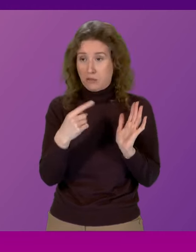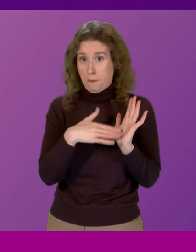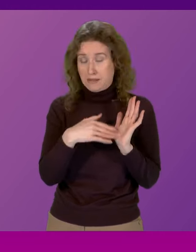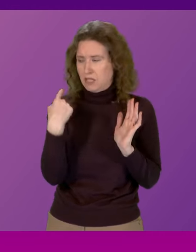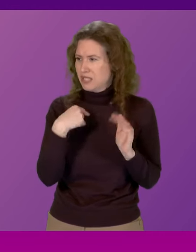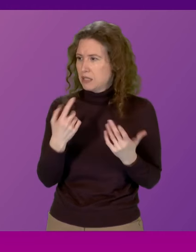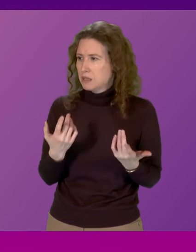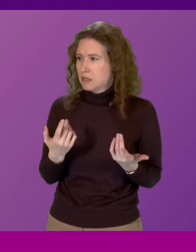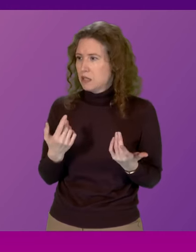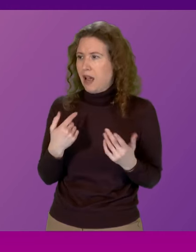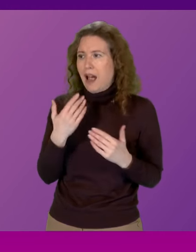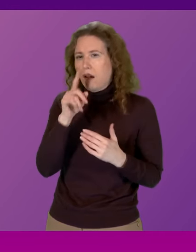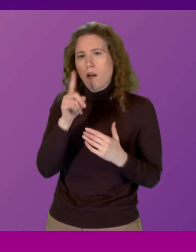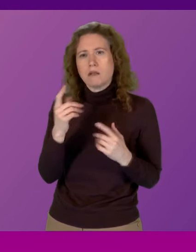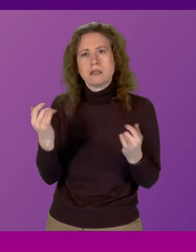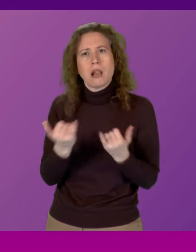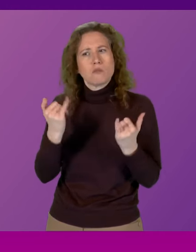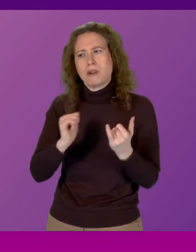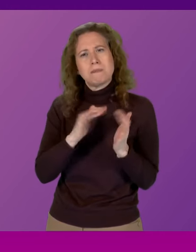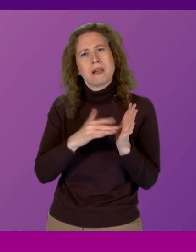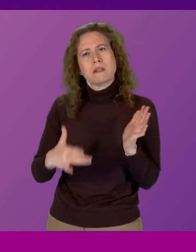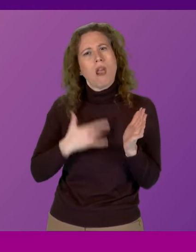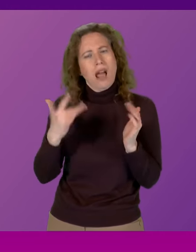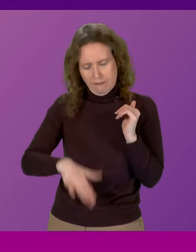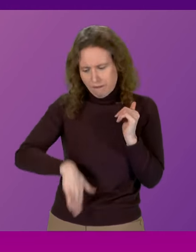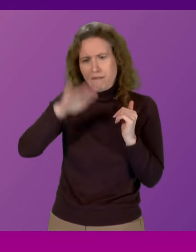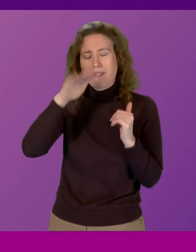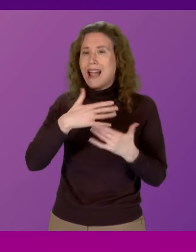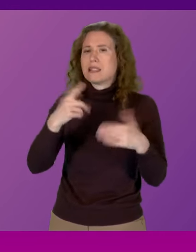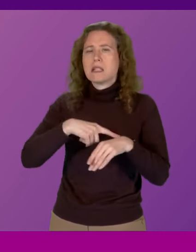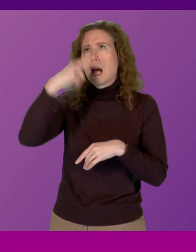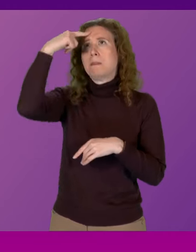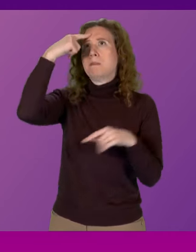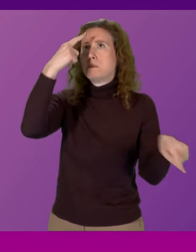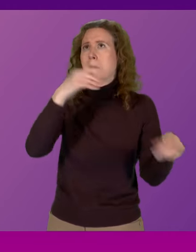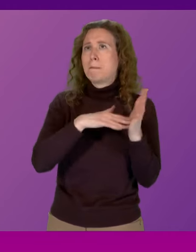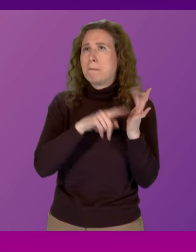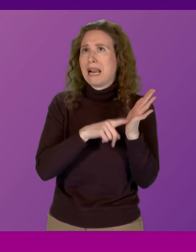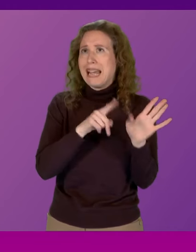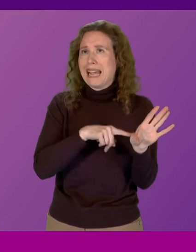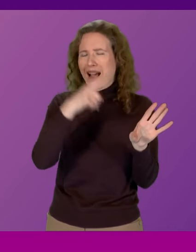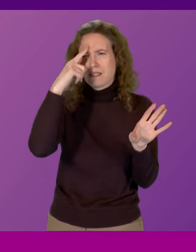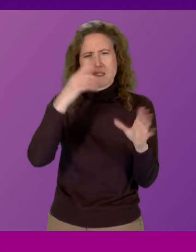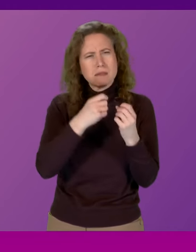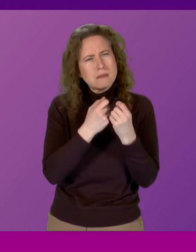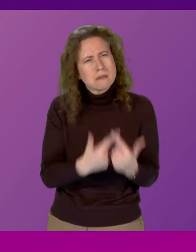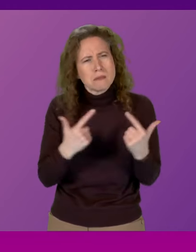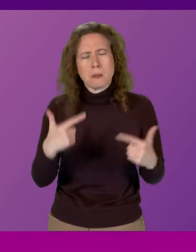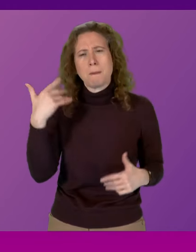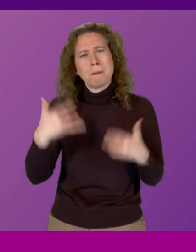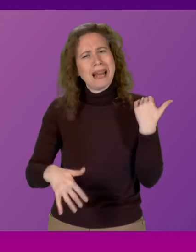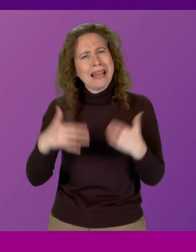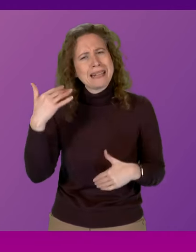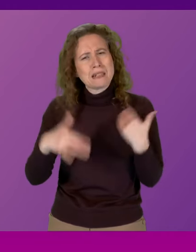been able to celebrate Millie's life like I should be. Anytime I think of Millie, I think of all the pain that day caused